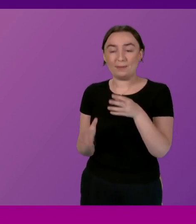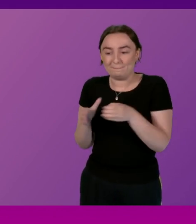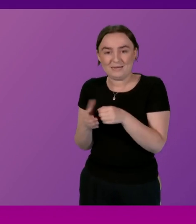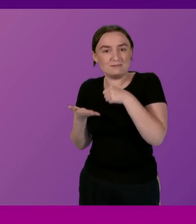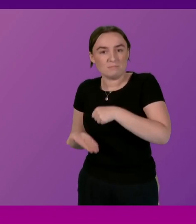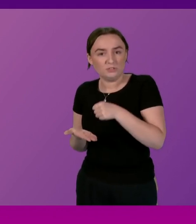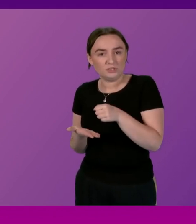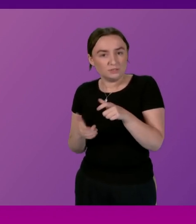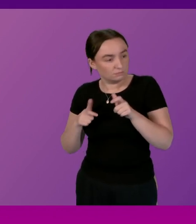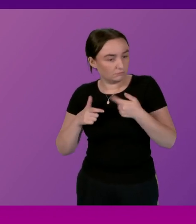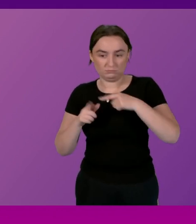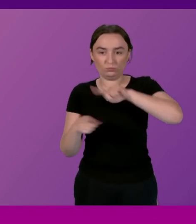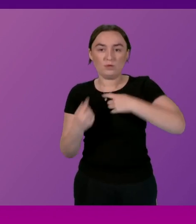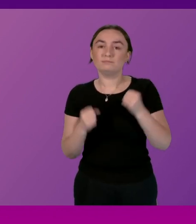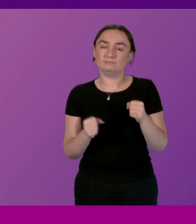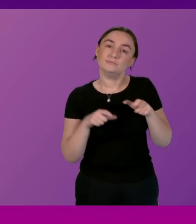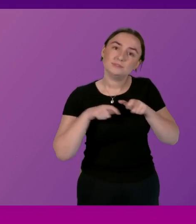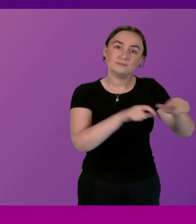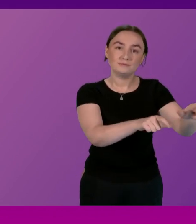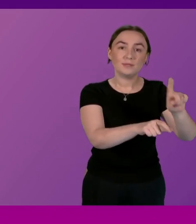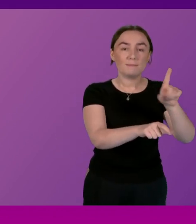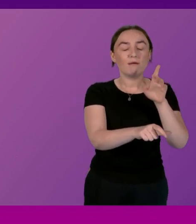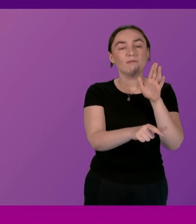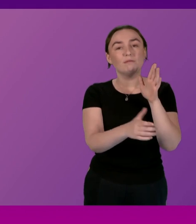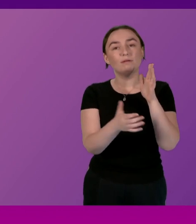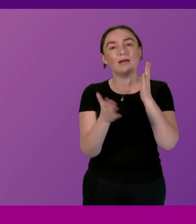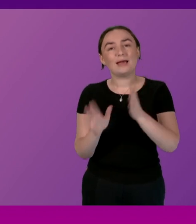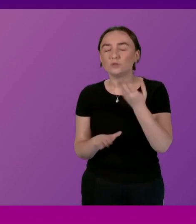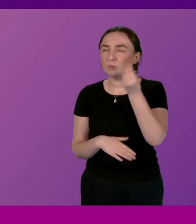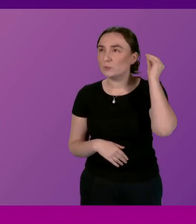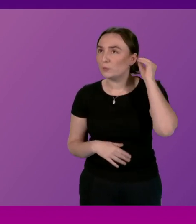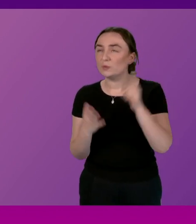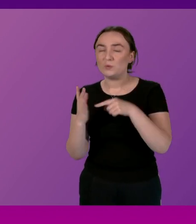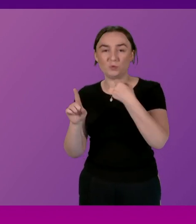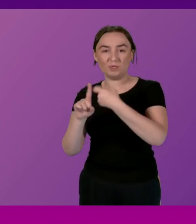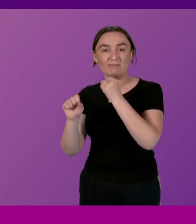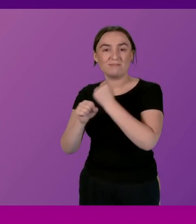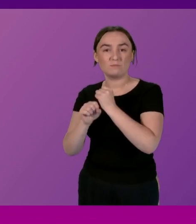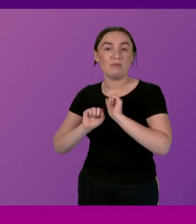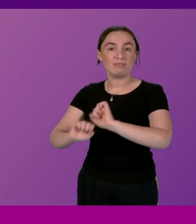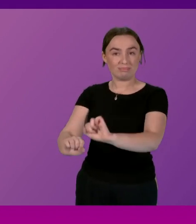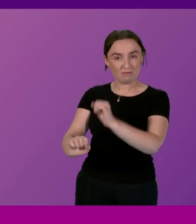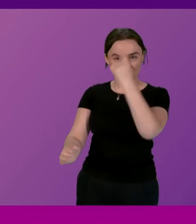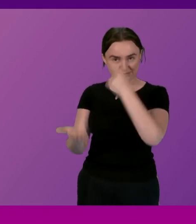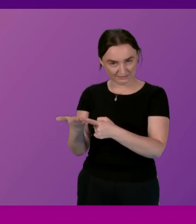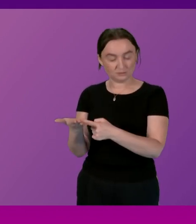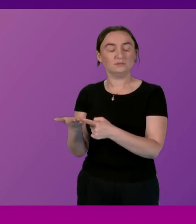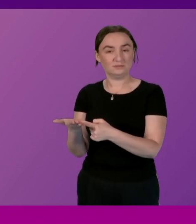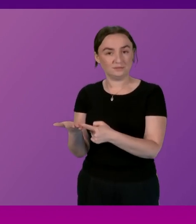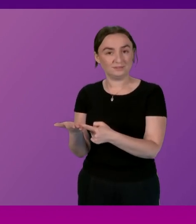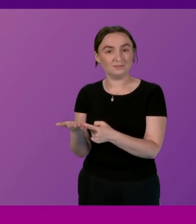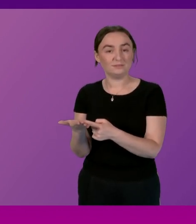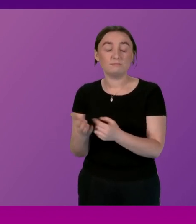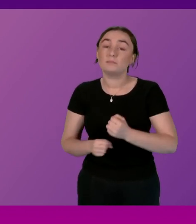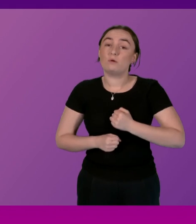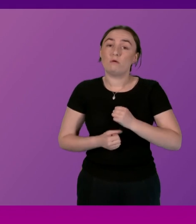during the disastrous mini budget but of course we have to be mindful of what the UK government does in that regard but our central